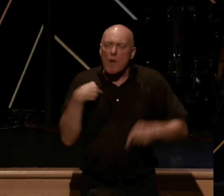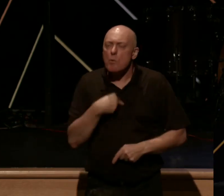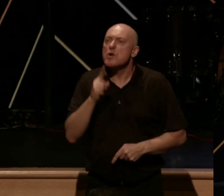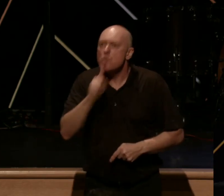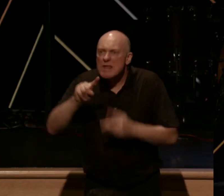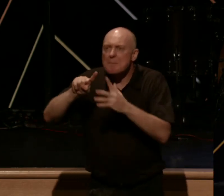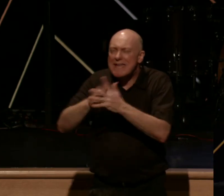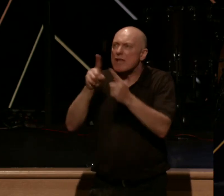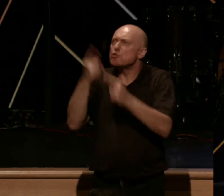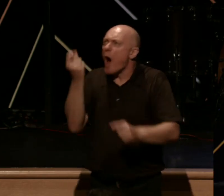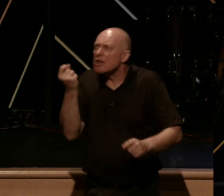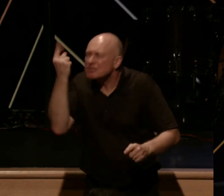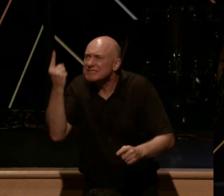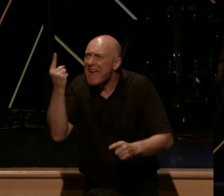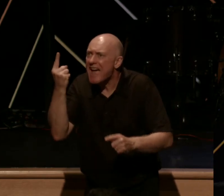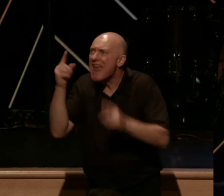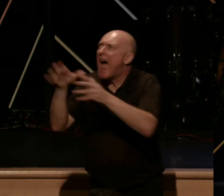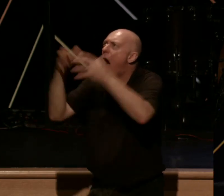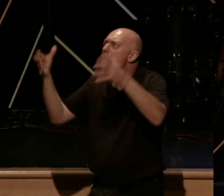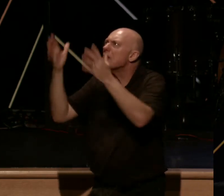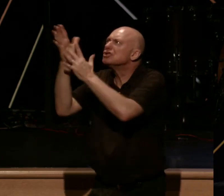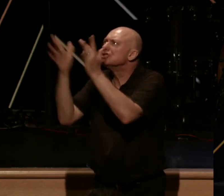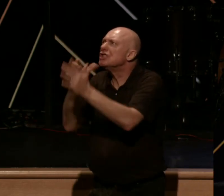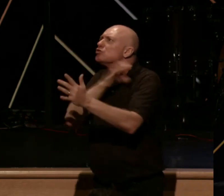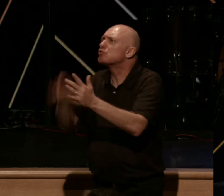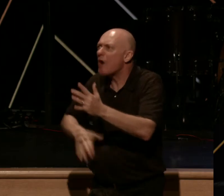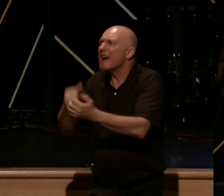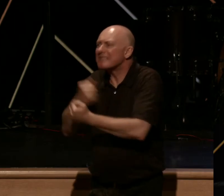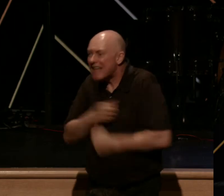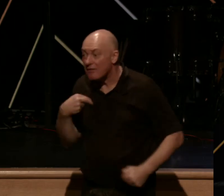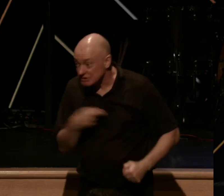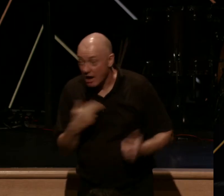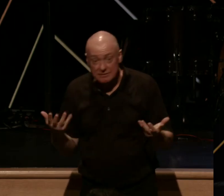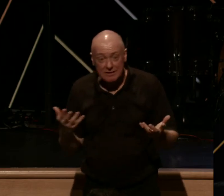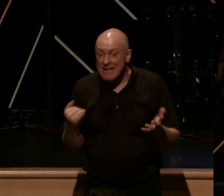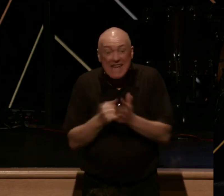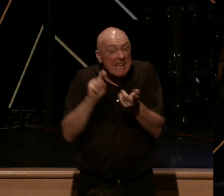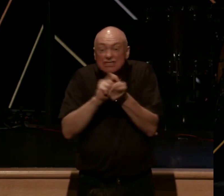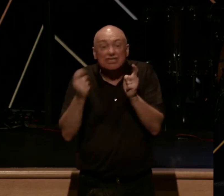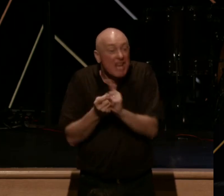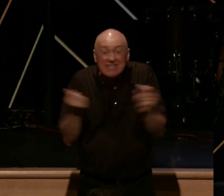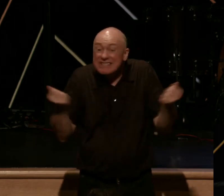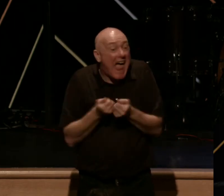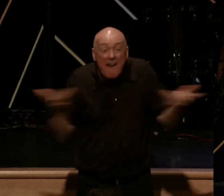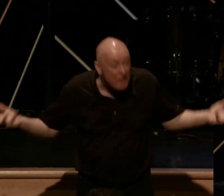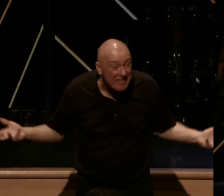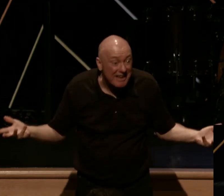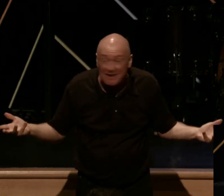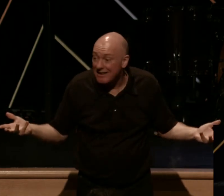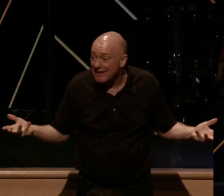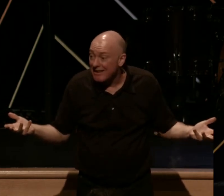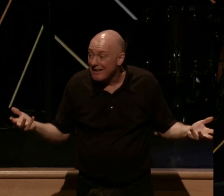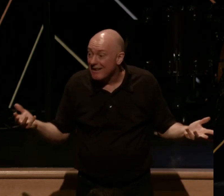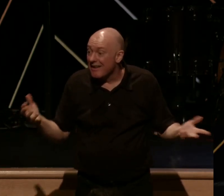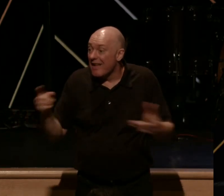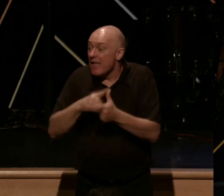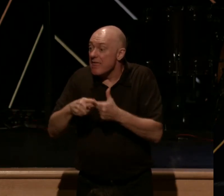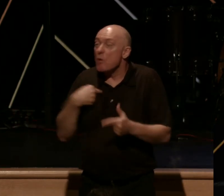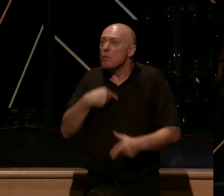understand how much Jesus Christ loves us, it changes everything. That's when we see the death of